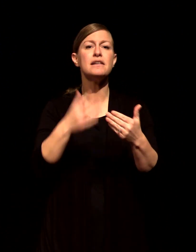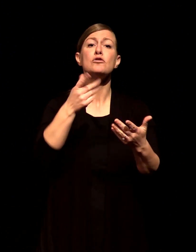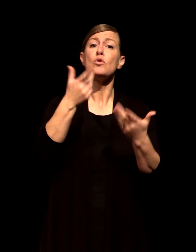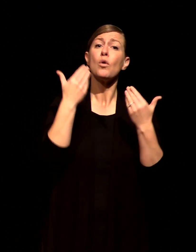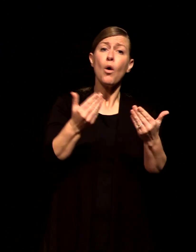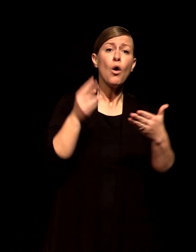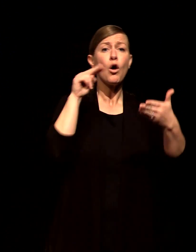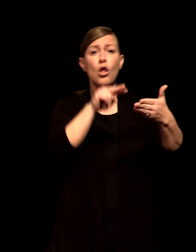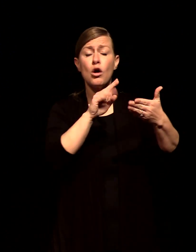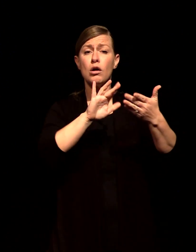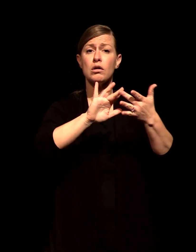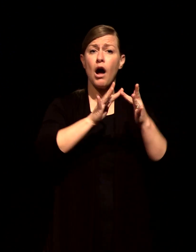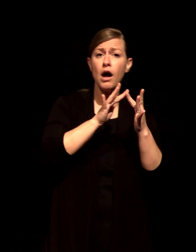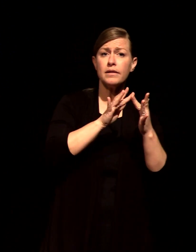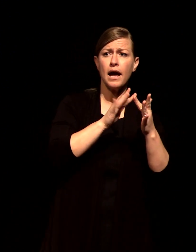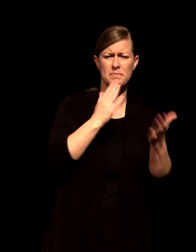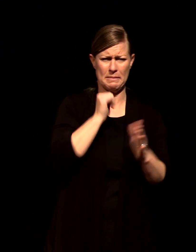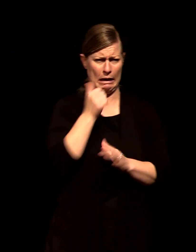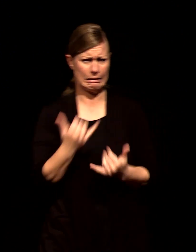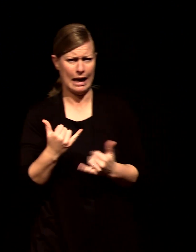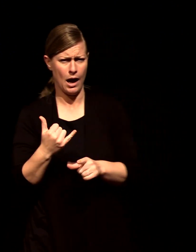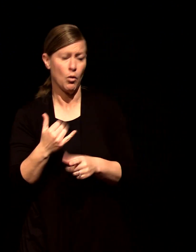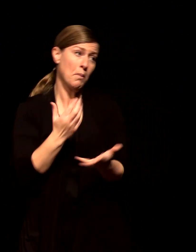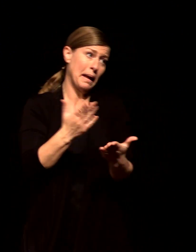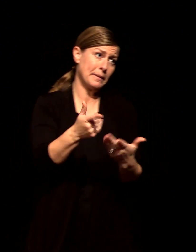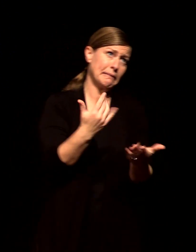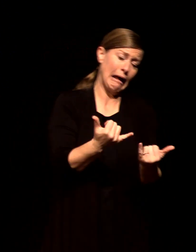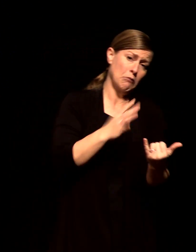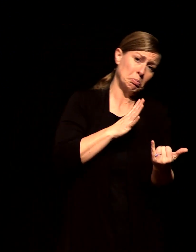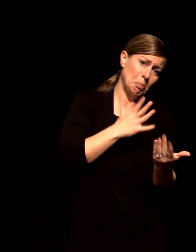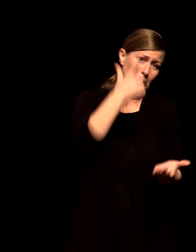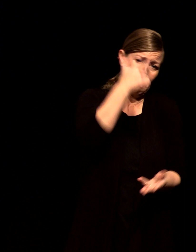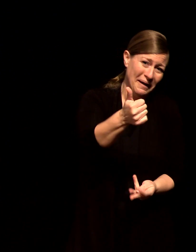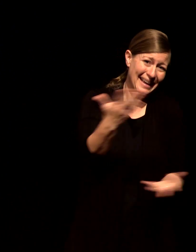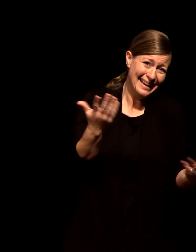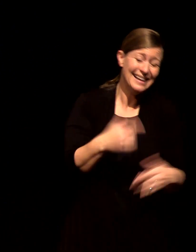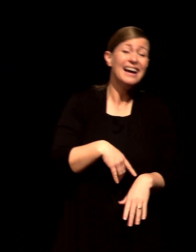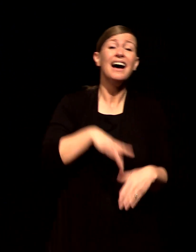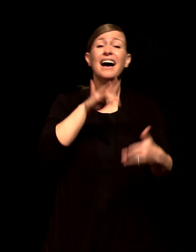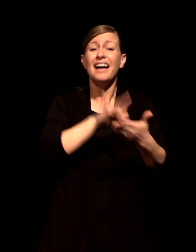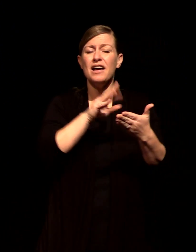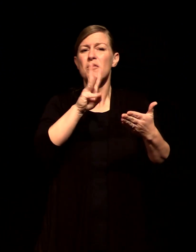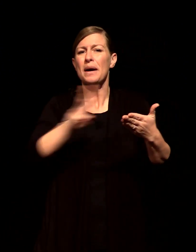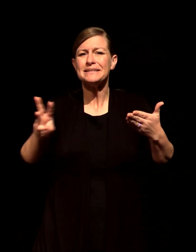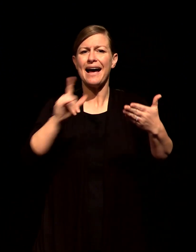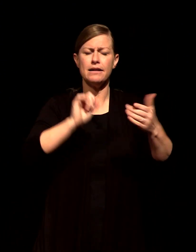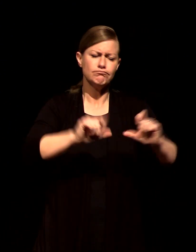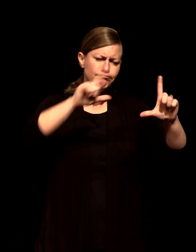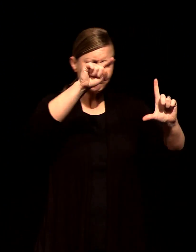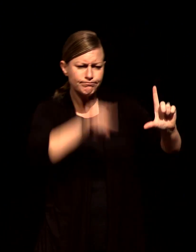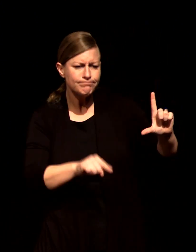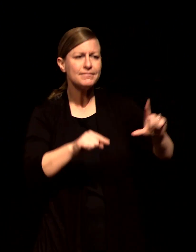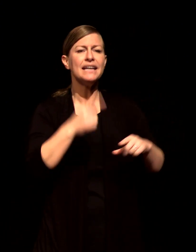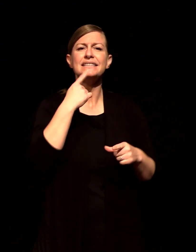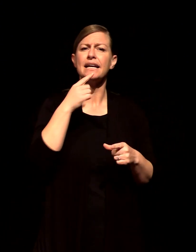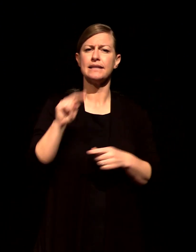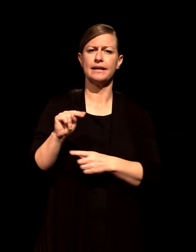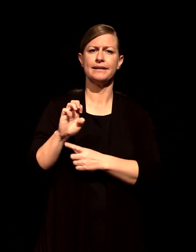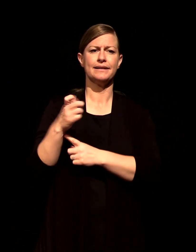now whatever you feel like scroll down there's next steps weekend you can click that and you can just find out different ways to get engaged on